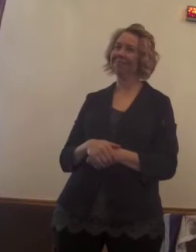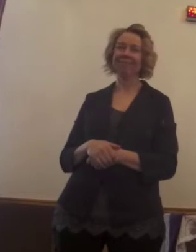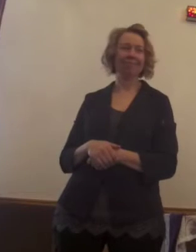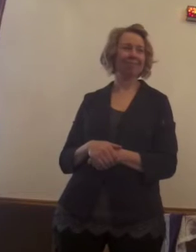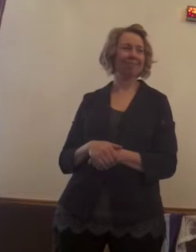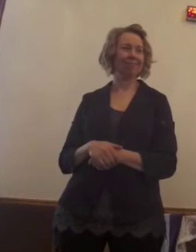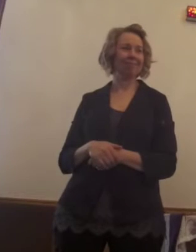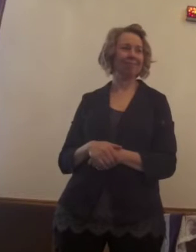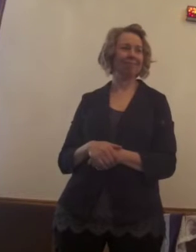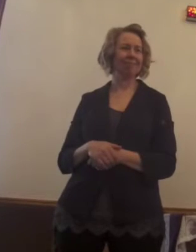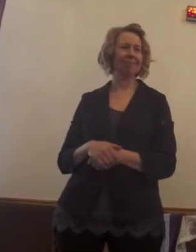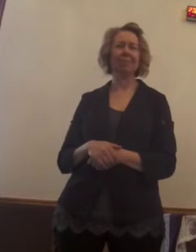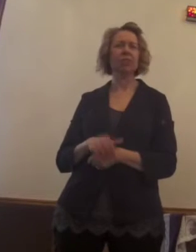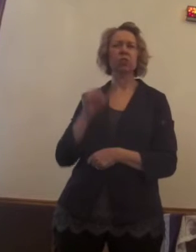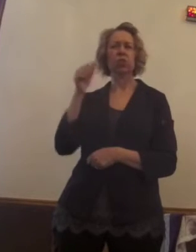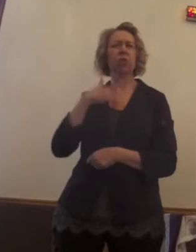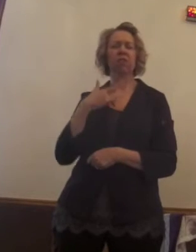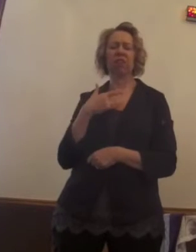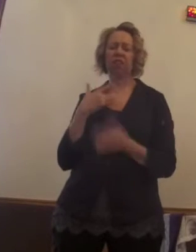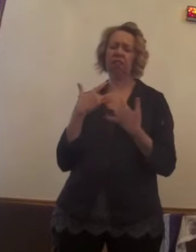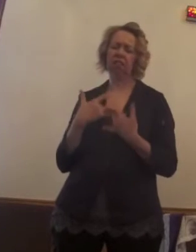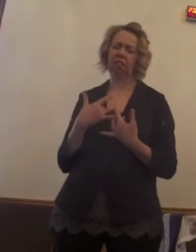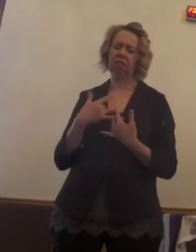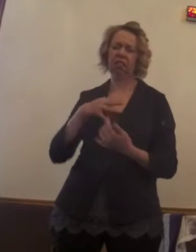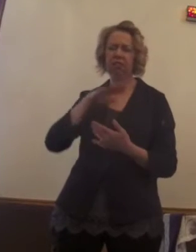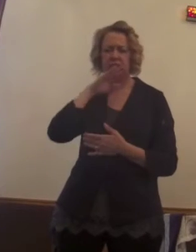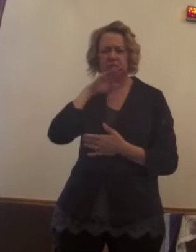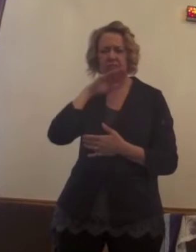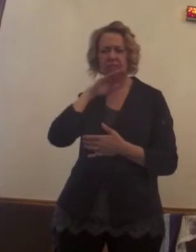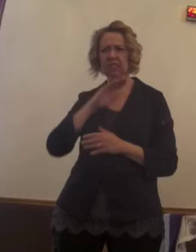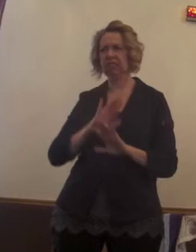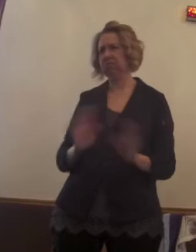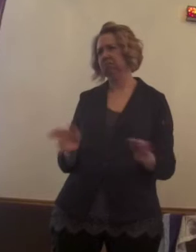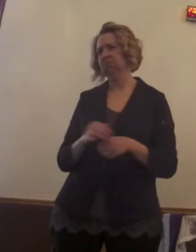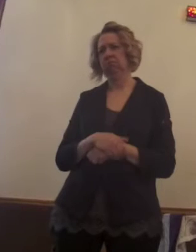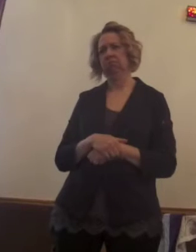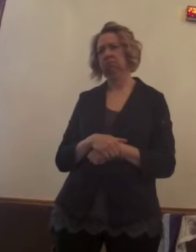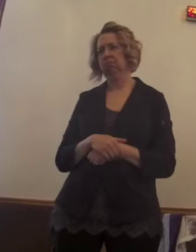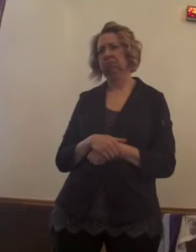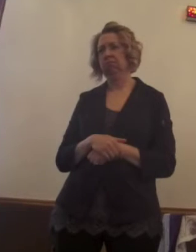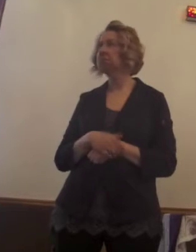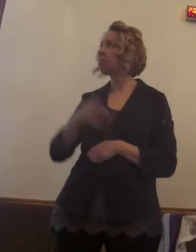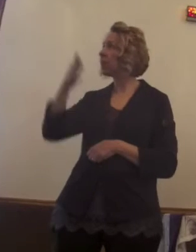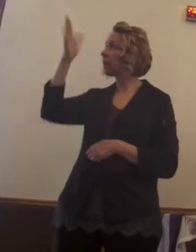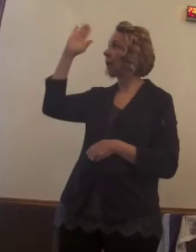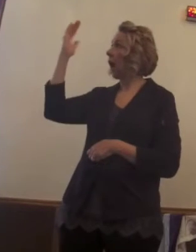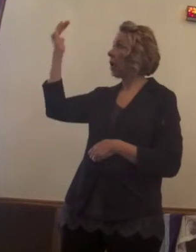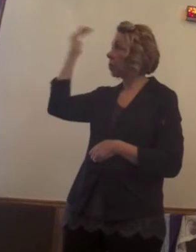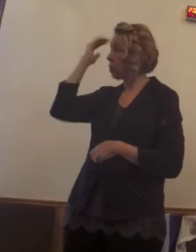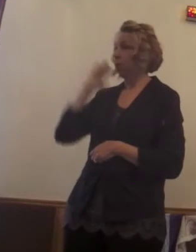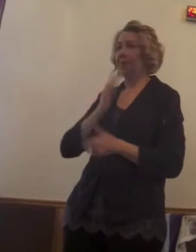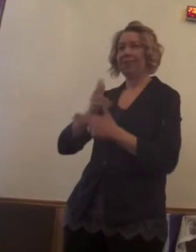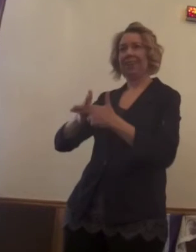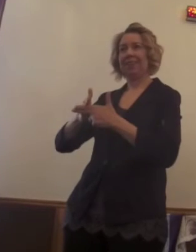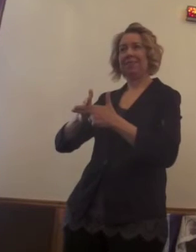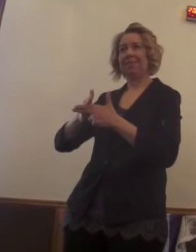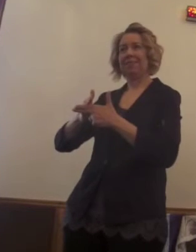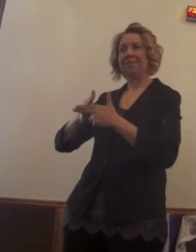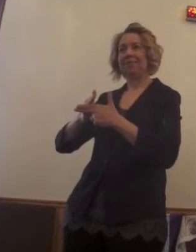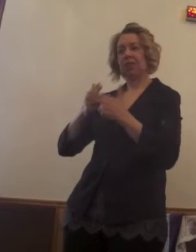So we shouldn't have those regrets in our life. We should know that each and every day that we're called by our name and we go forward